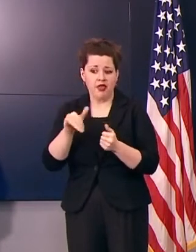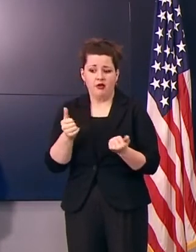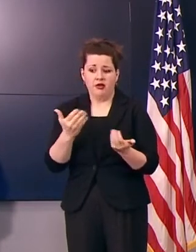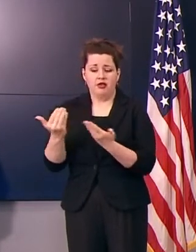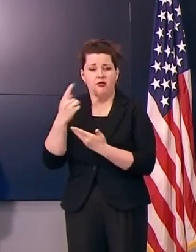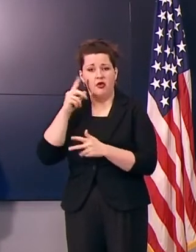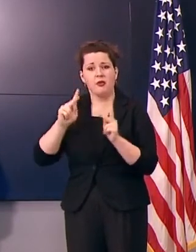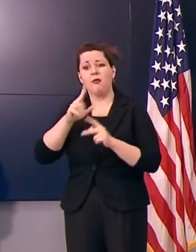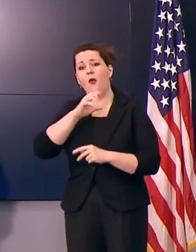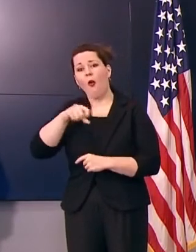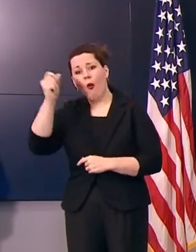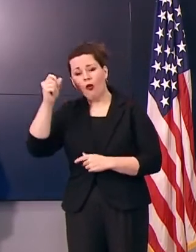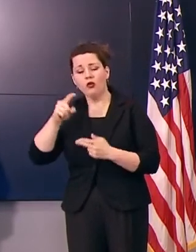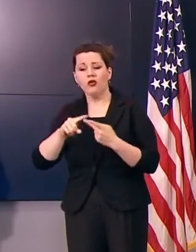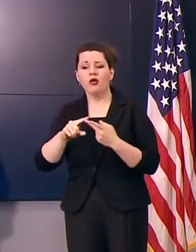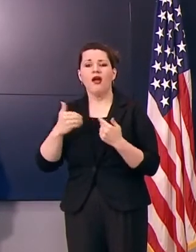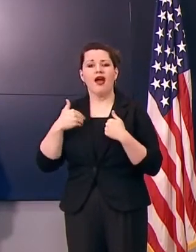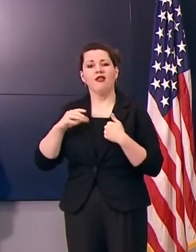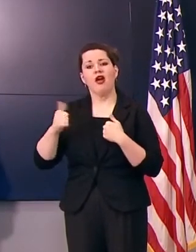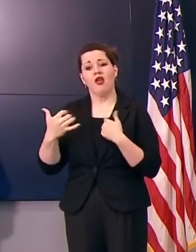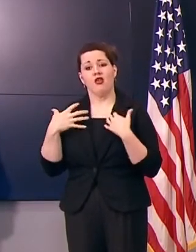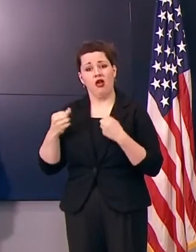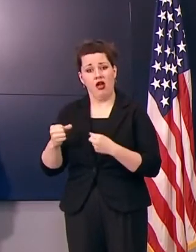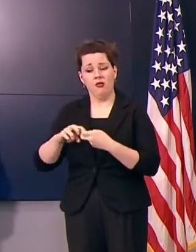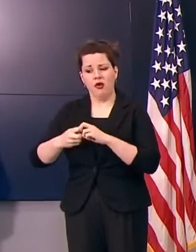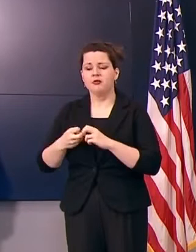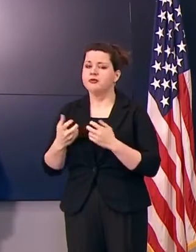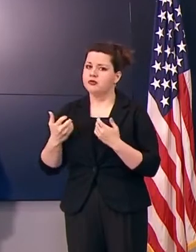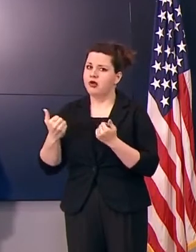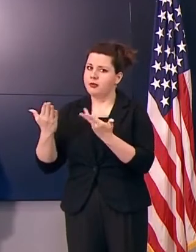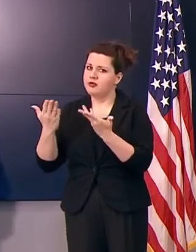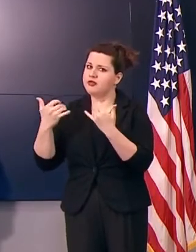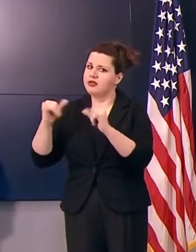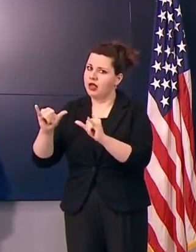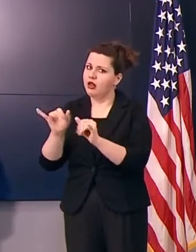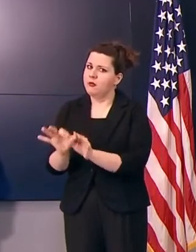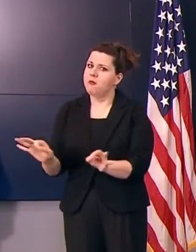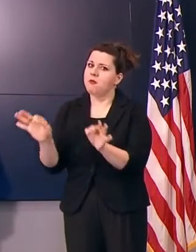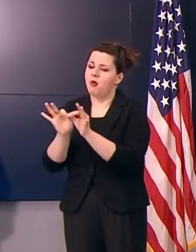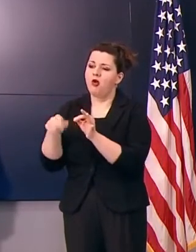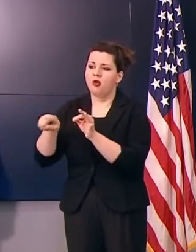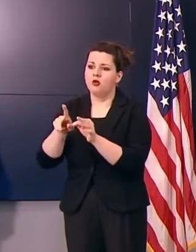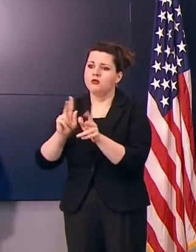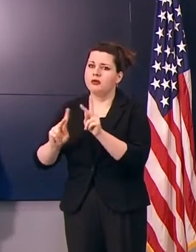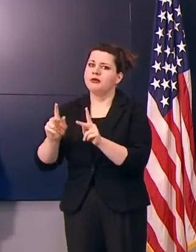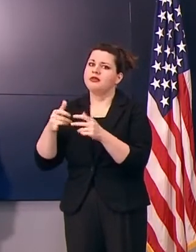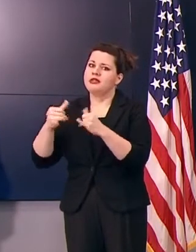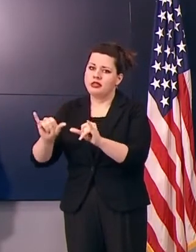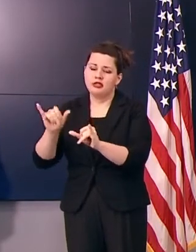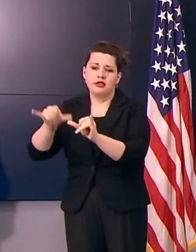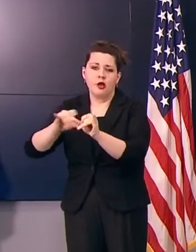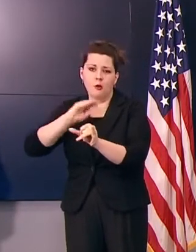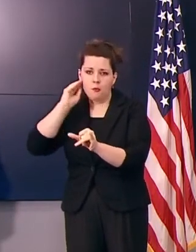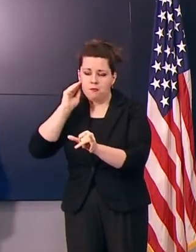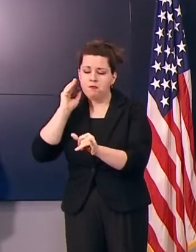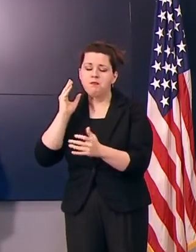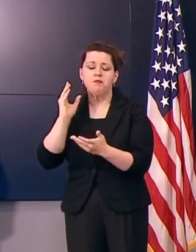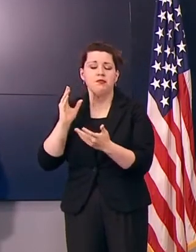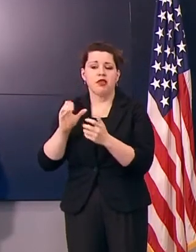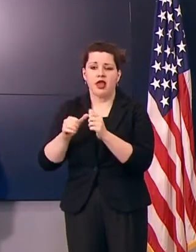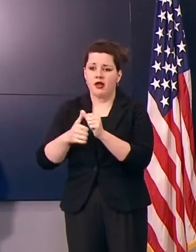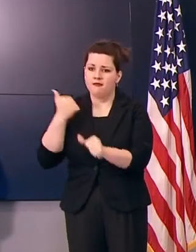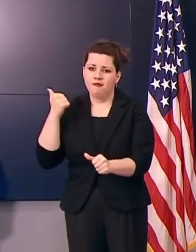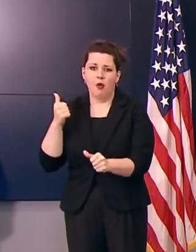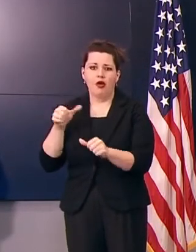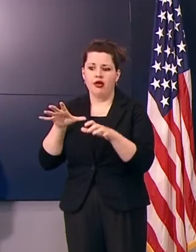people who are older or who have underlying conditions are still very important. Those people should still, you know, be staying at home and avoiding